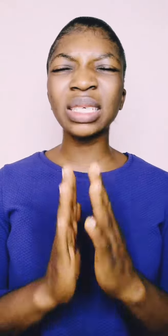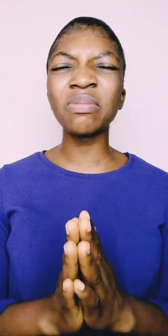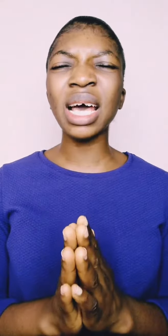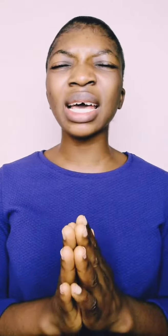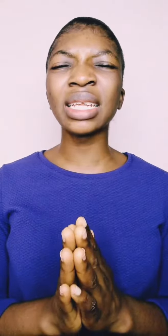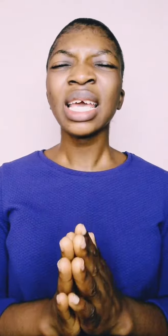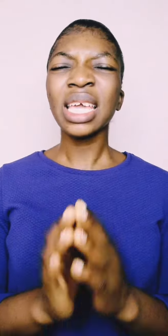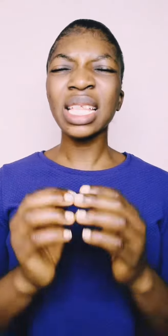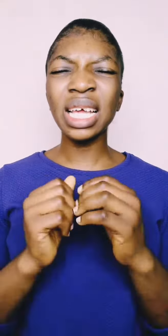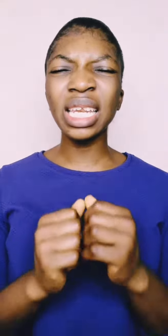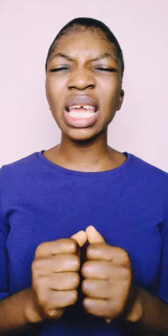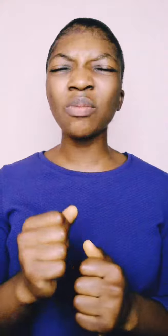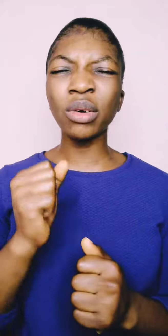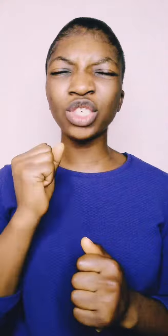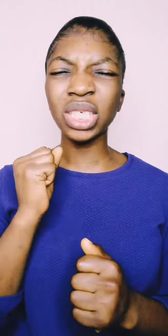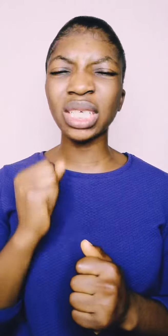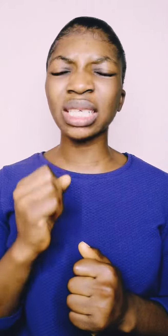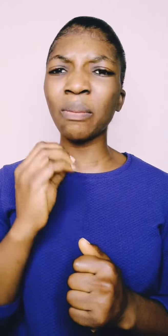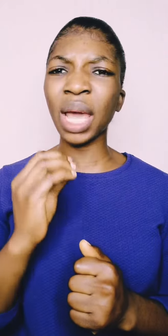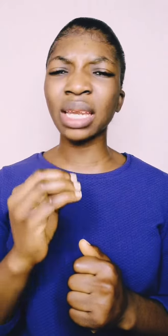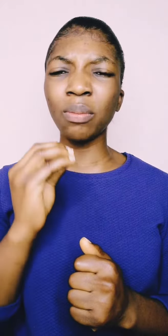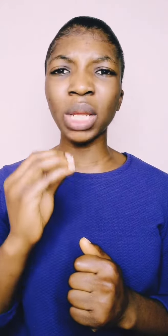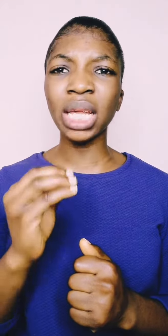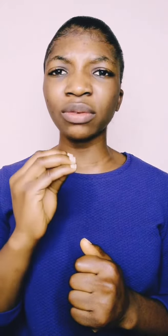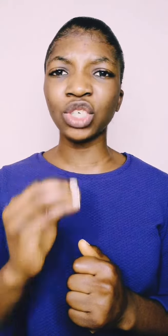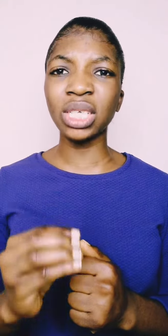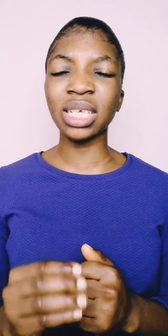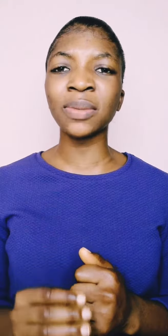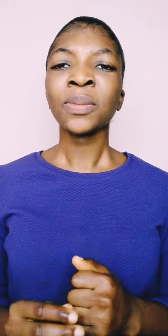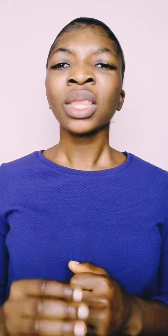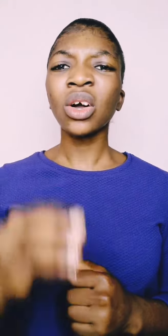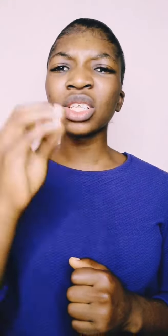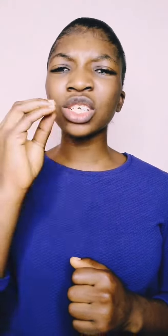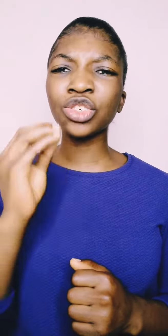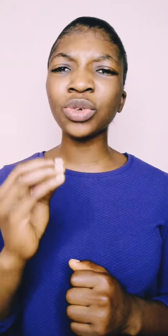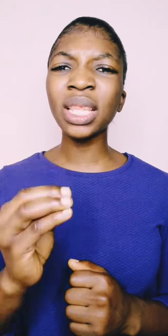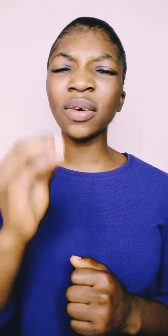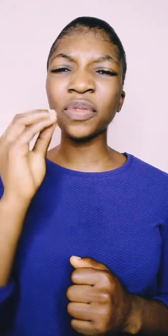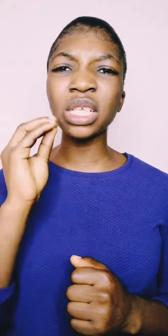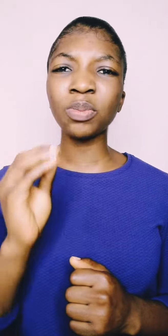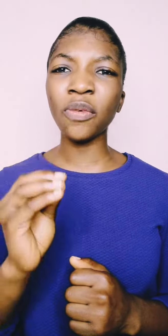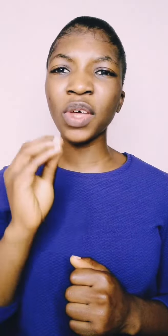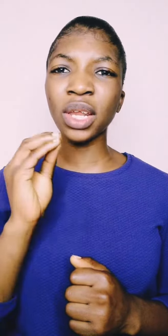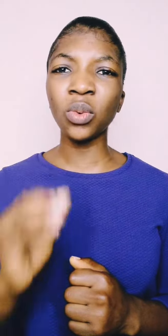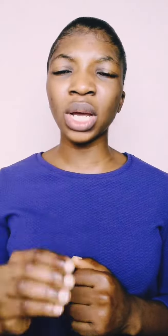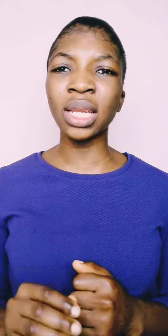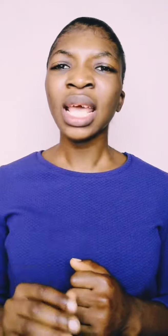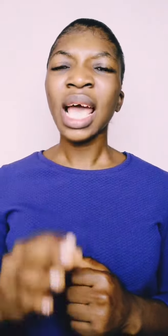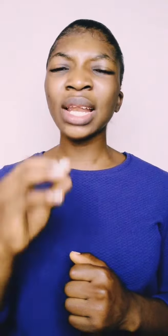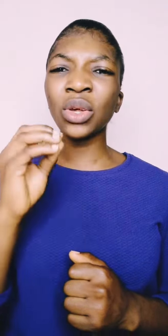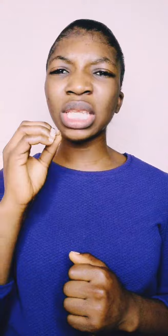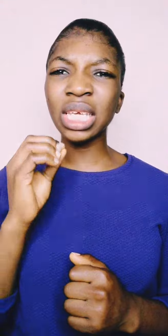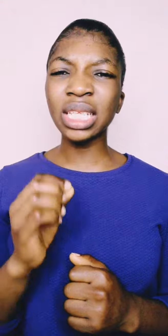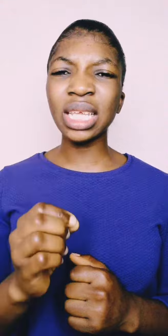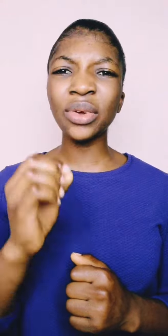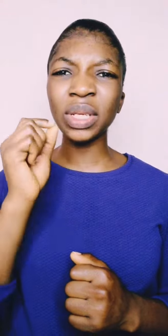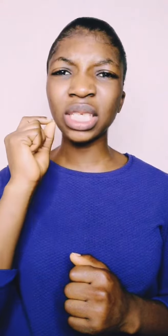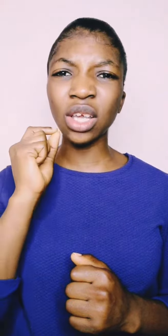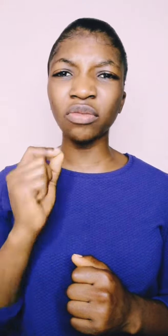demand in the name of Jesus and by the blood of Jesus on the strength of this prophetic word and on the integrity of